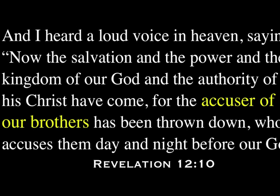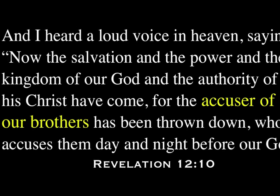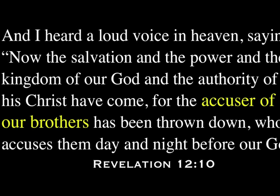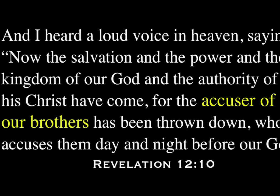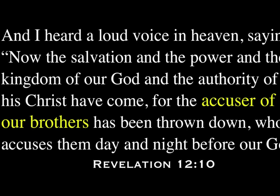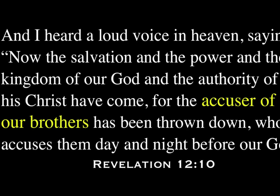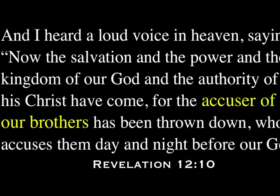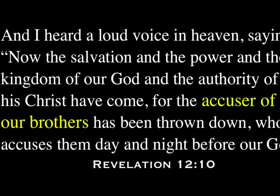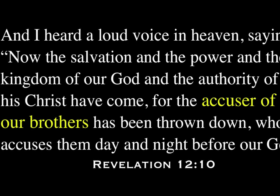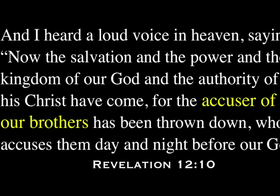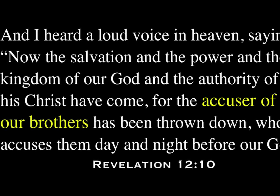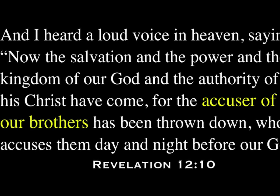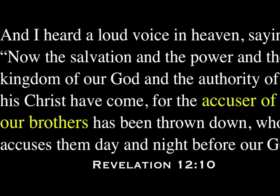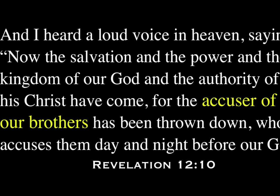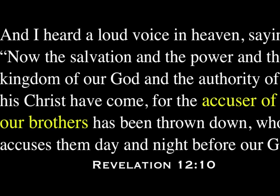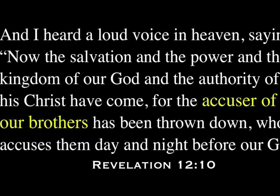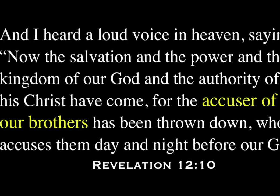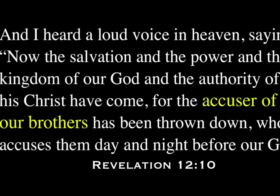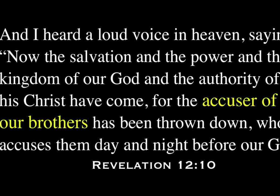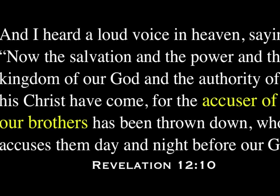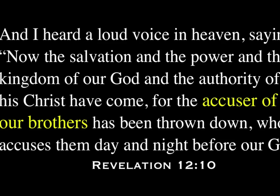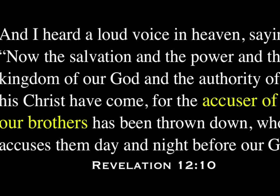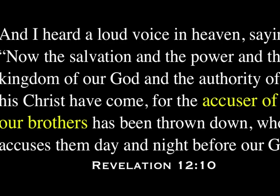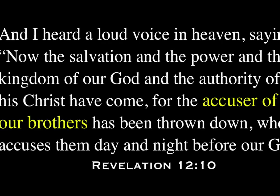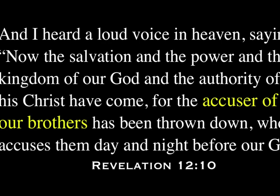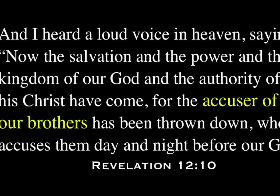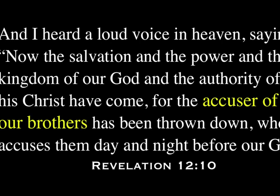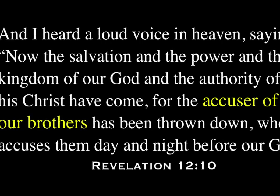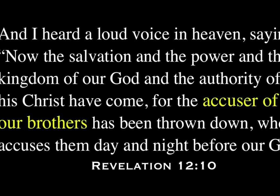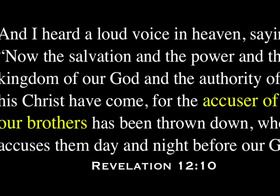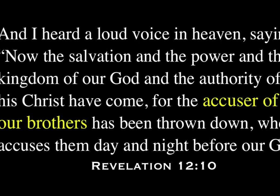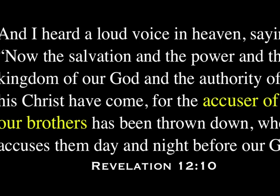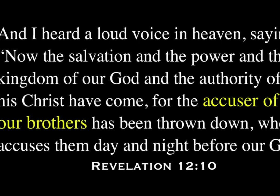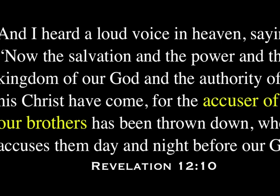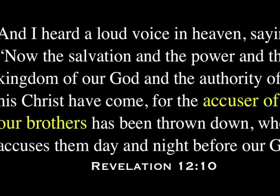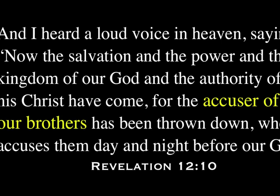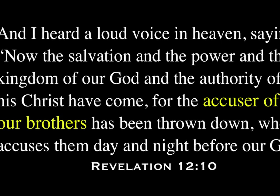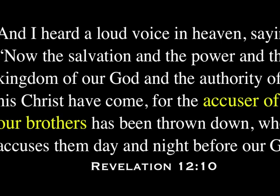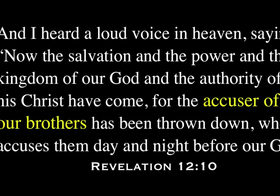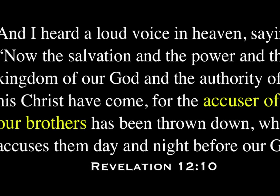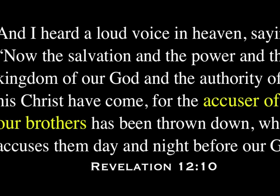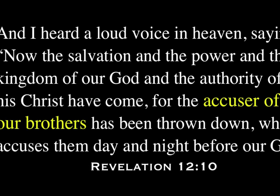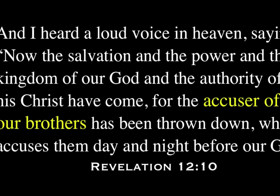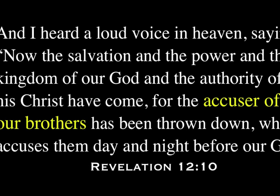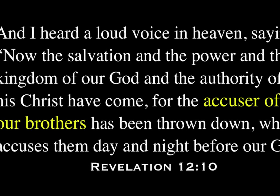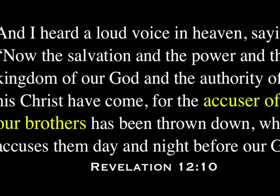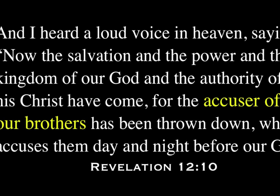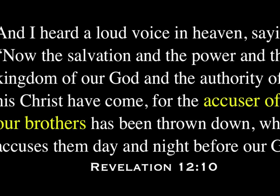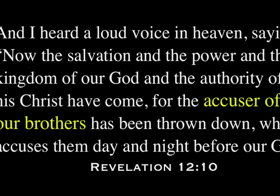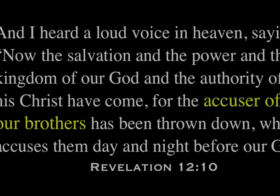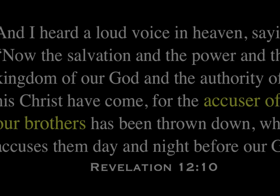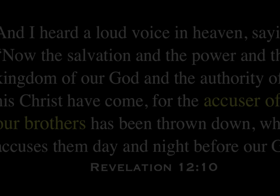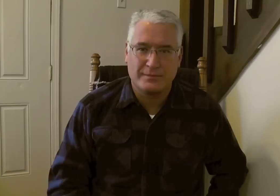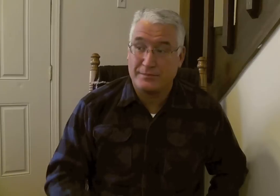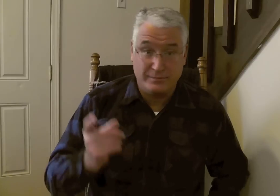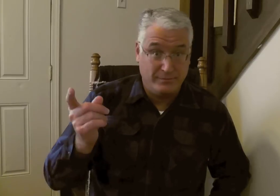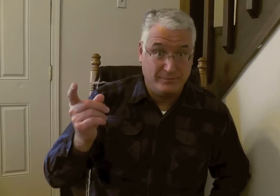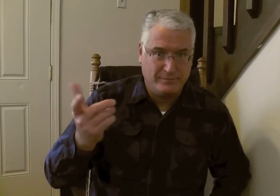the authority of His Christ have come. For the accuser of our brothers has been thrown down, who accuses them day and night before our God.